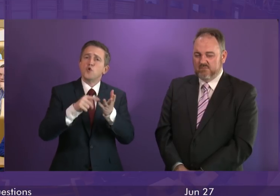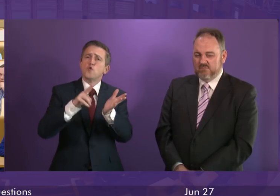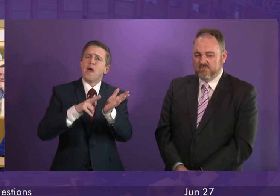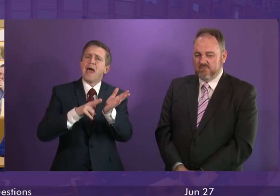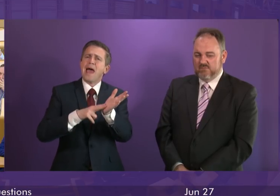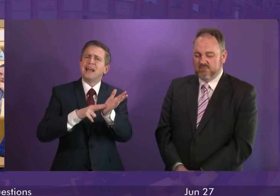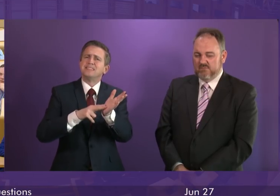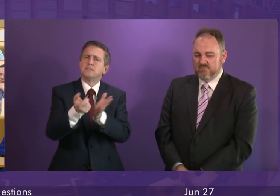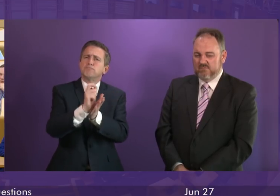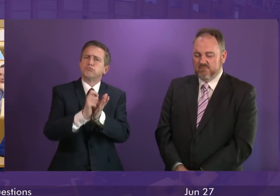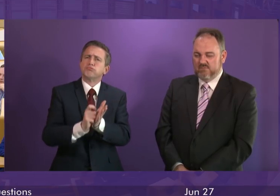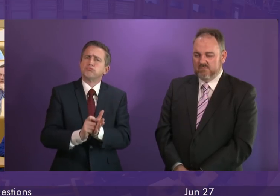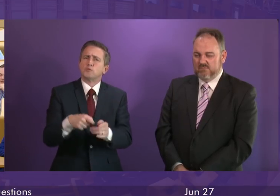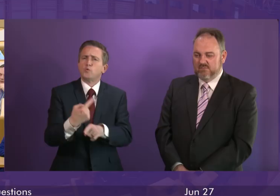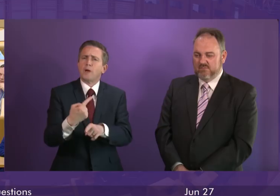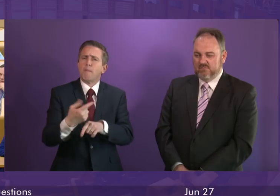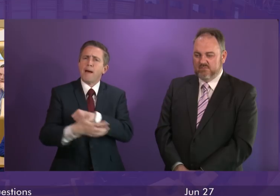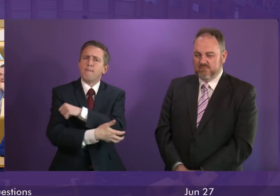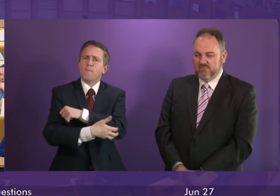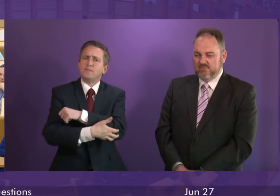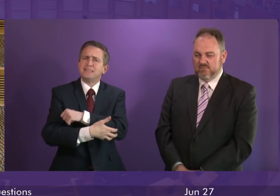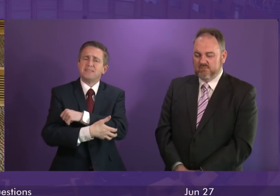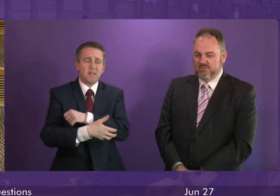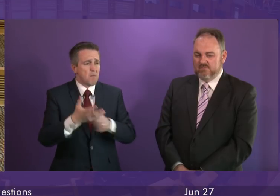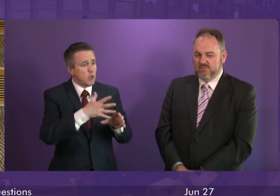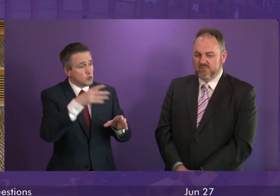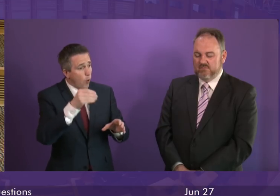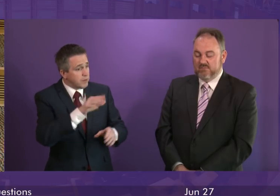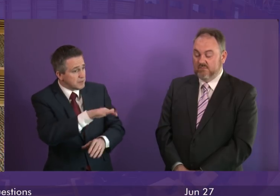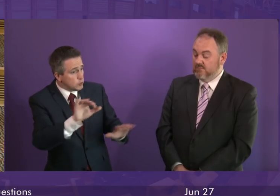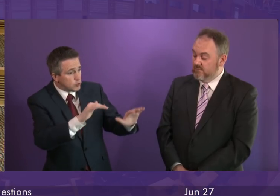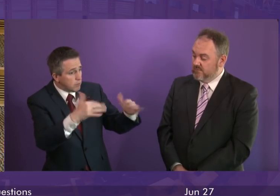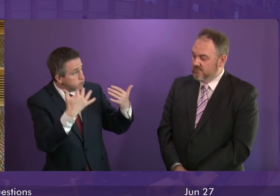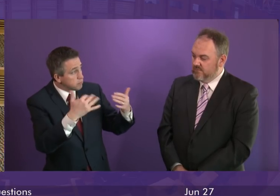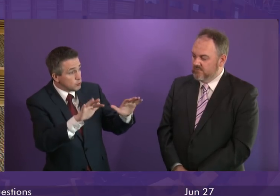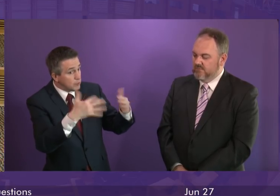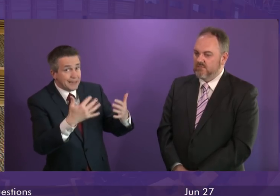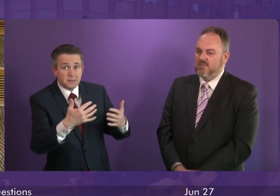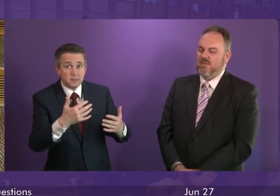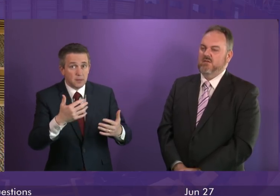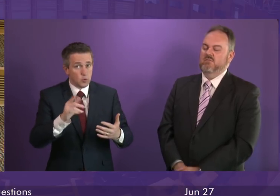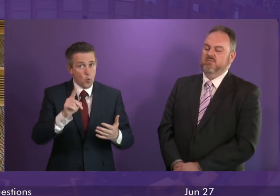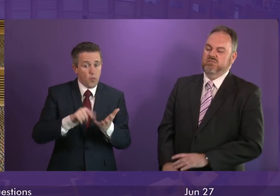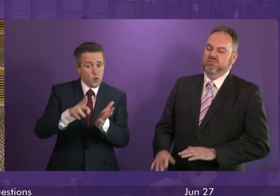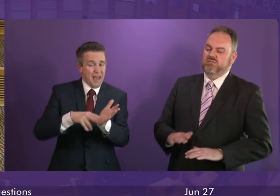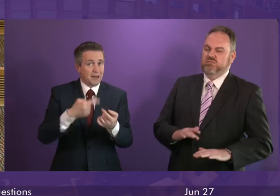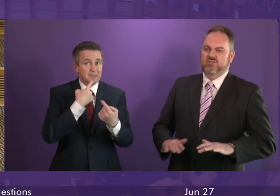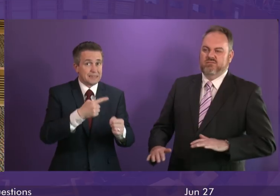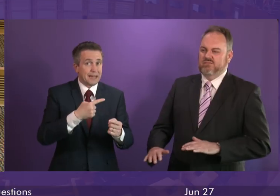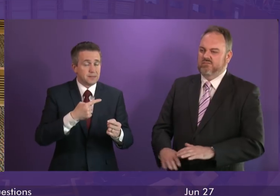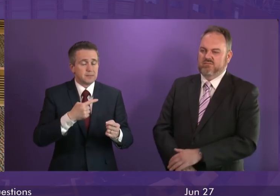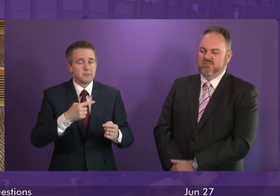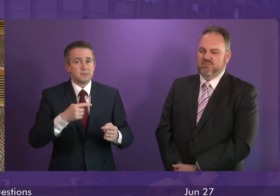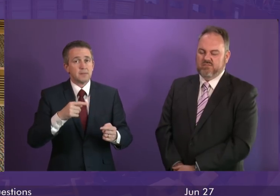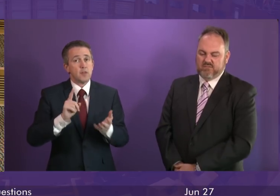Rapporteur on poverty and the Tories might do well to listen to this because what he said is